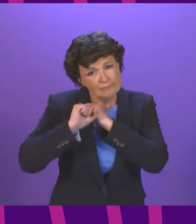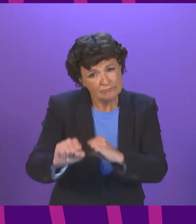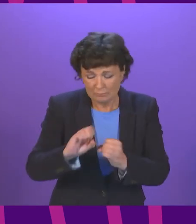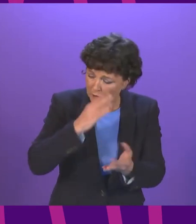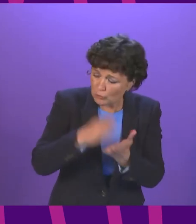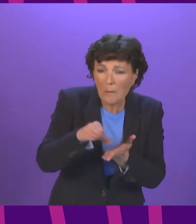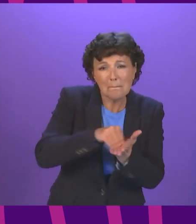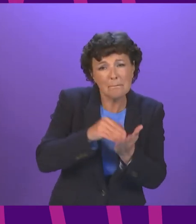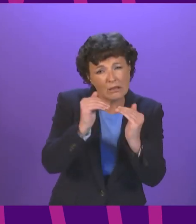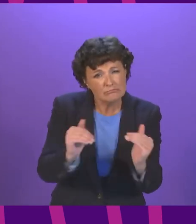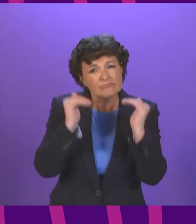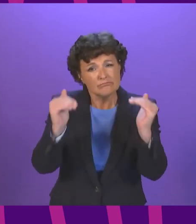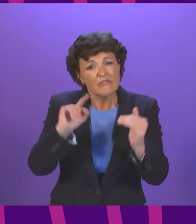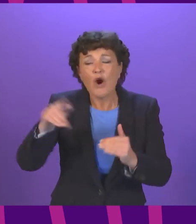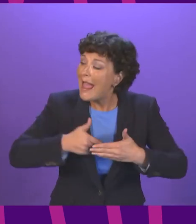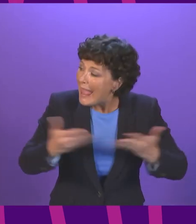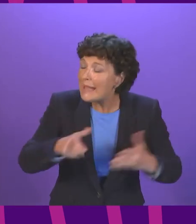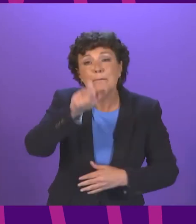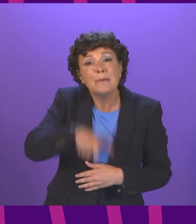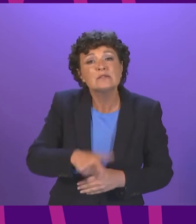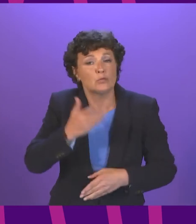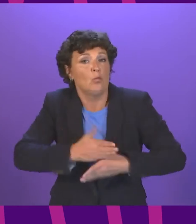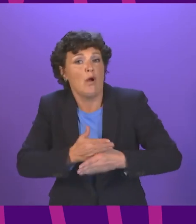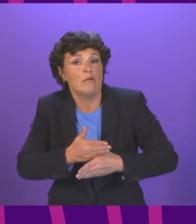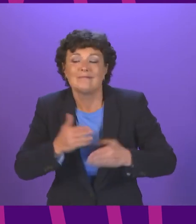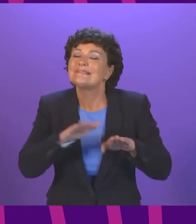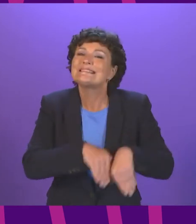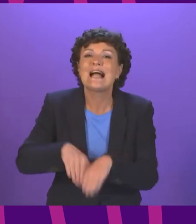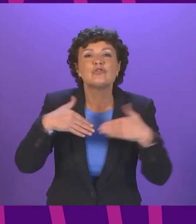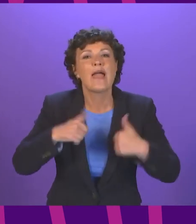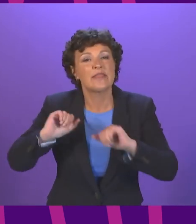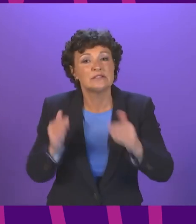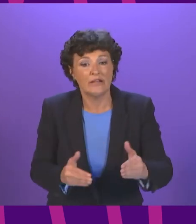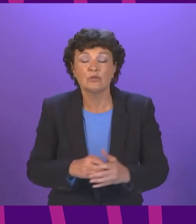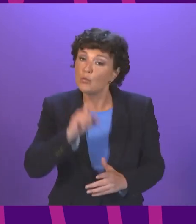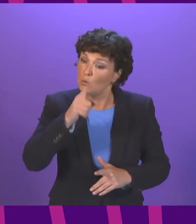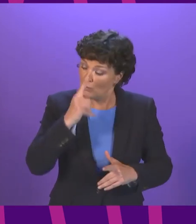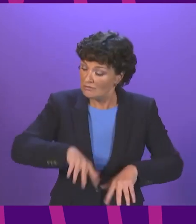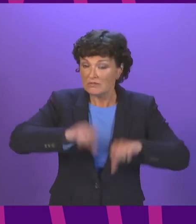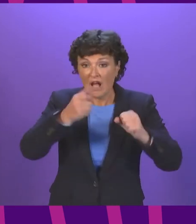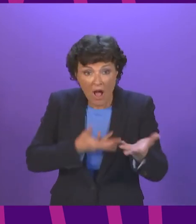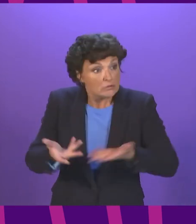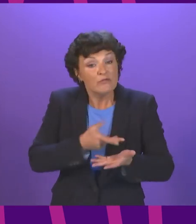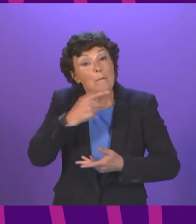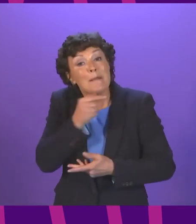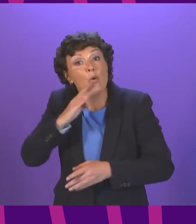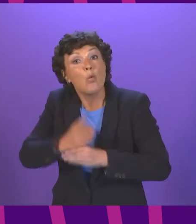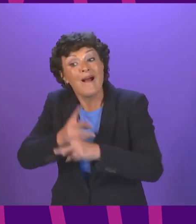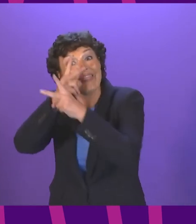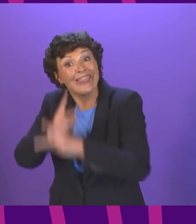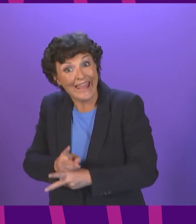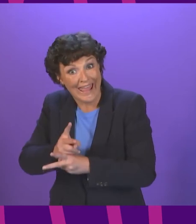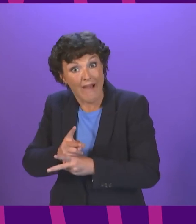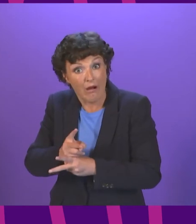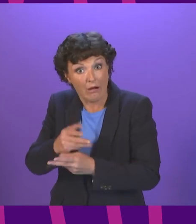to build a national care service, we will deliver national bargaining and improved pay for those who work in the care sector too. We will